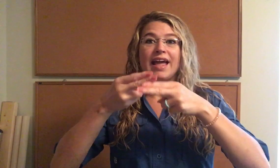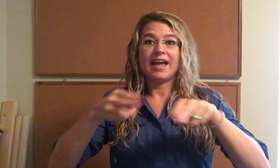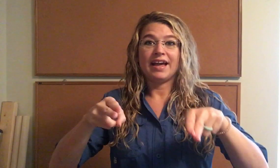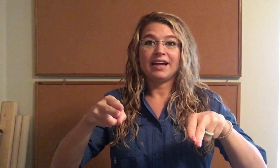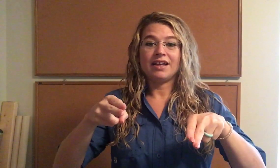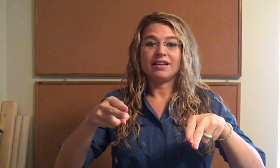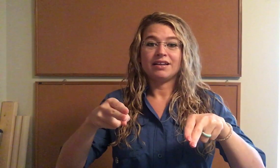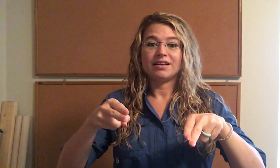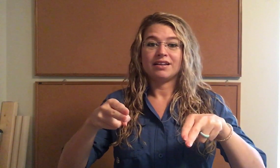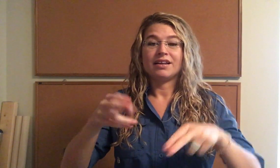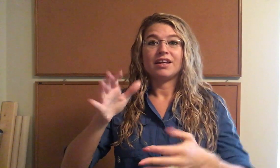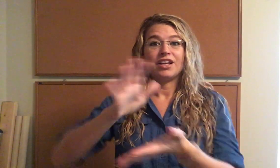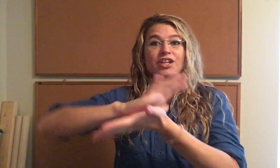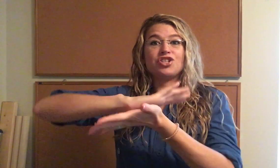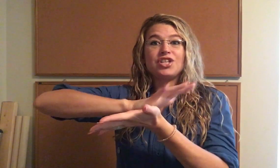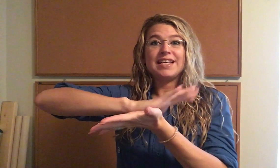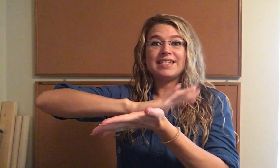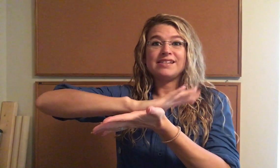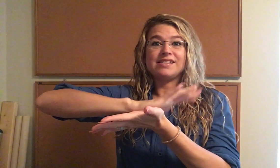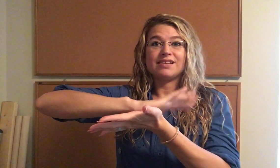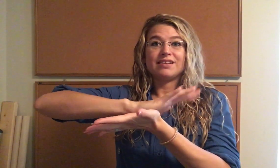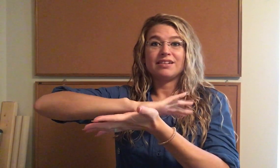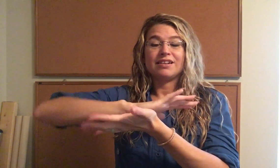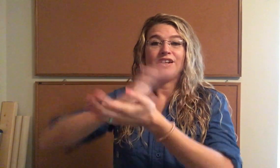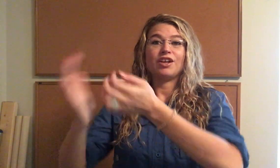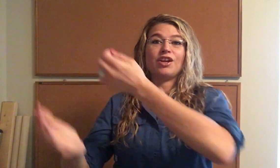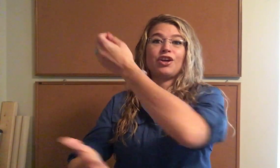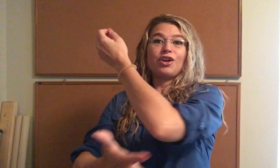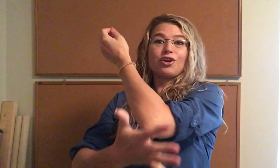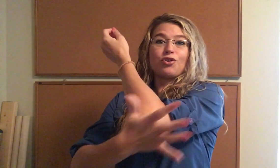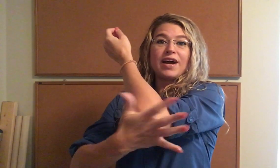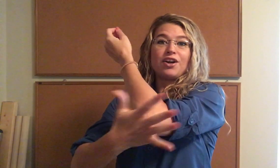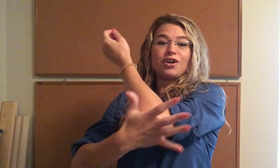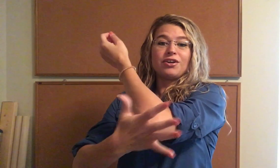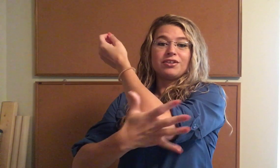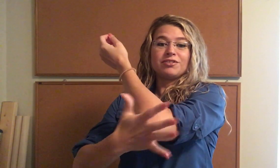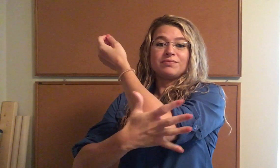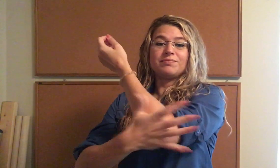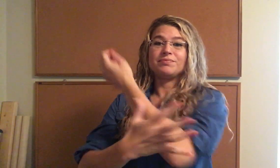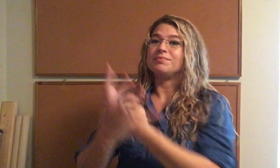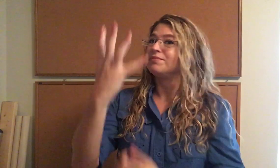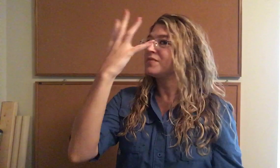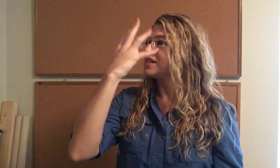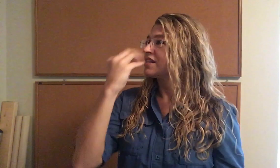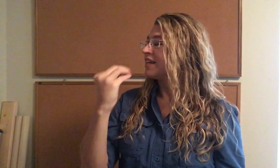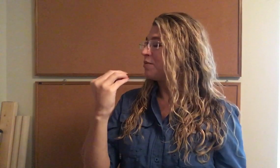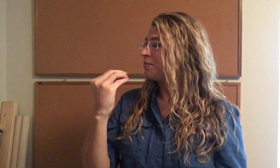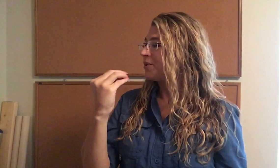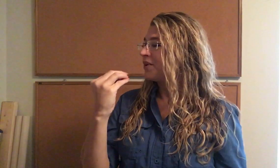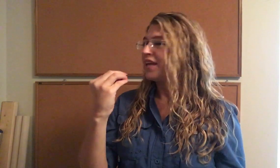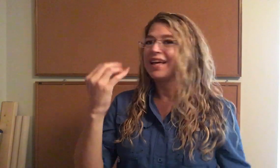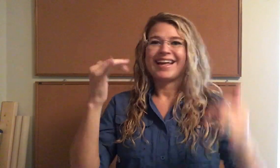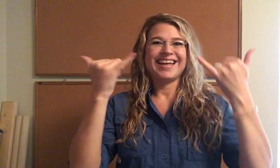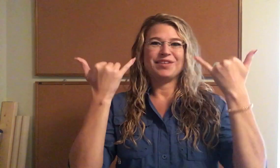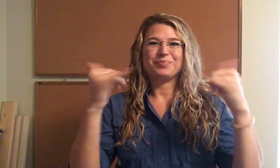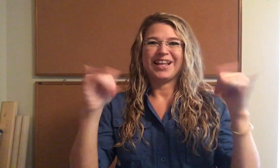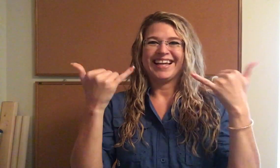Egg. Cheese. Cracker. Sleep. And play. right. Amen.